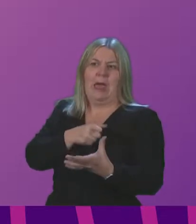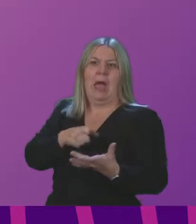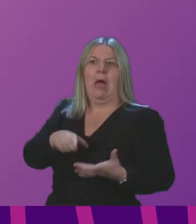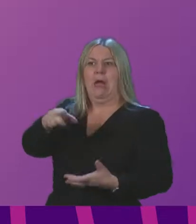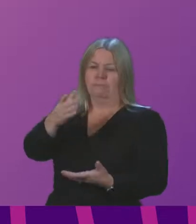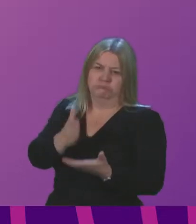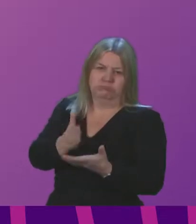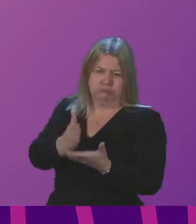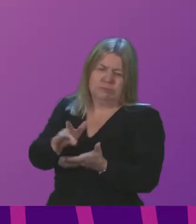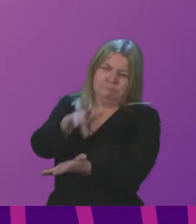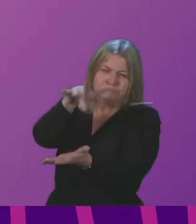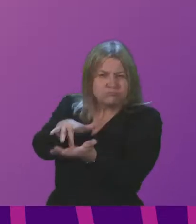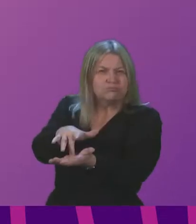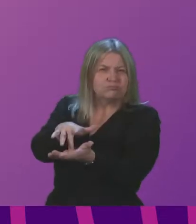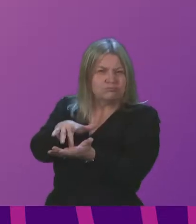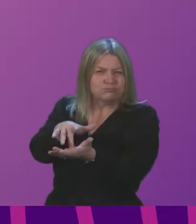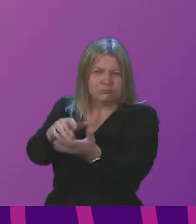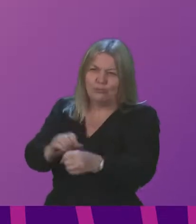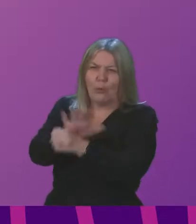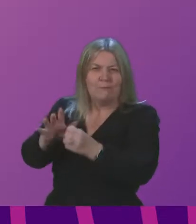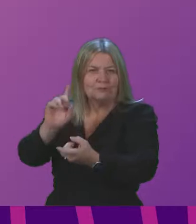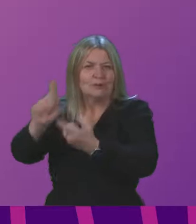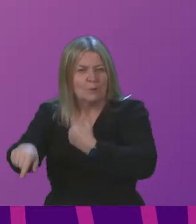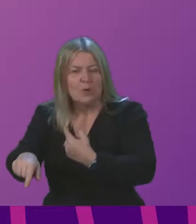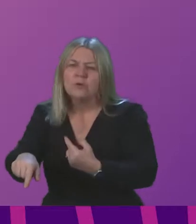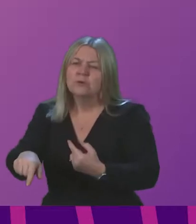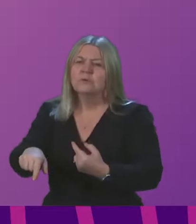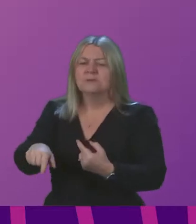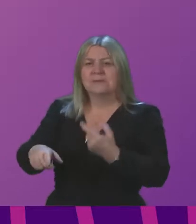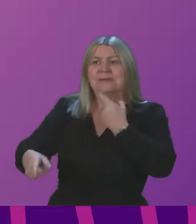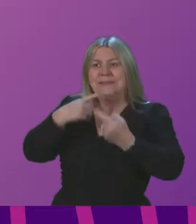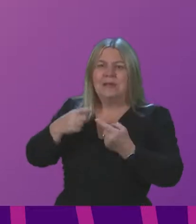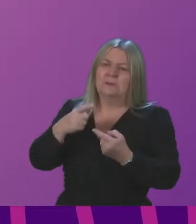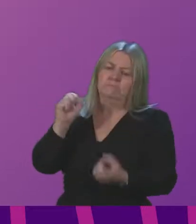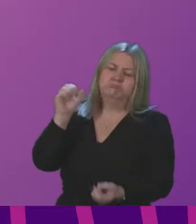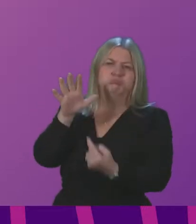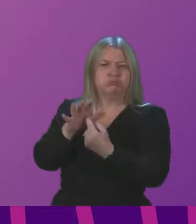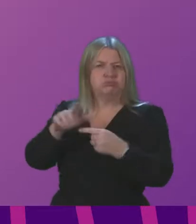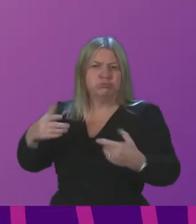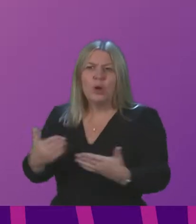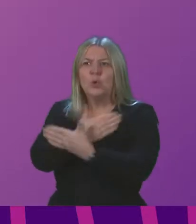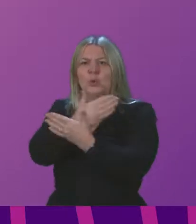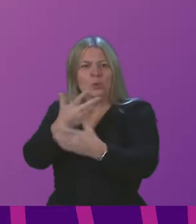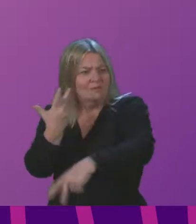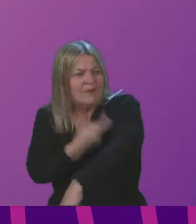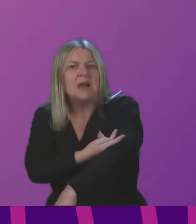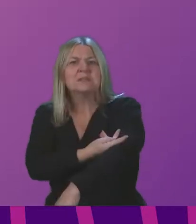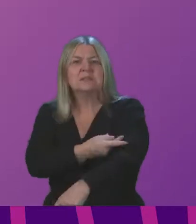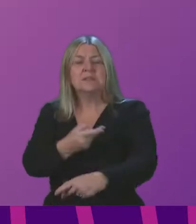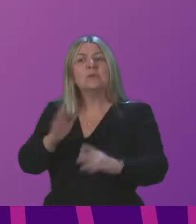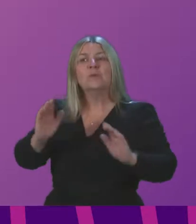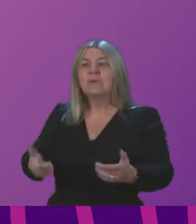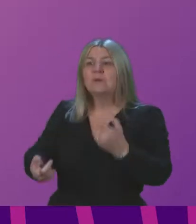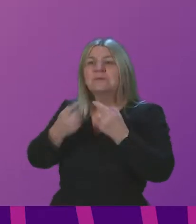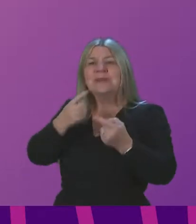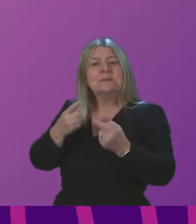-19 response. Data is key to our amazing vaccine development and the trialling of new treatments. And without data, there'd be no